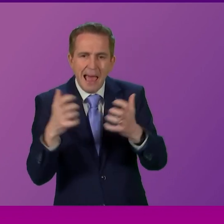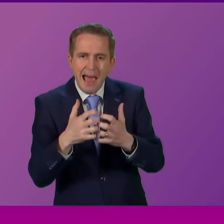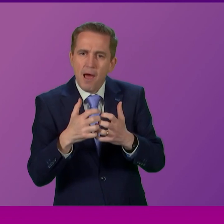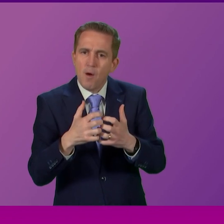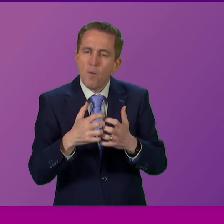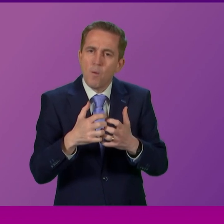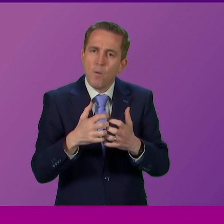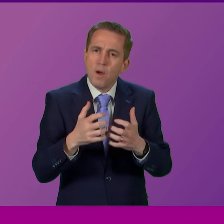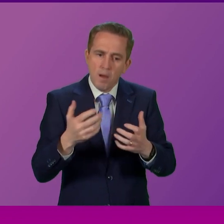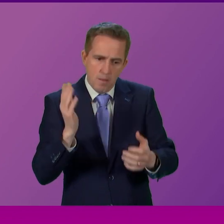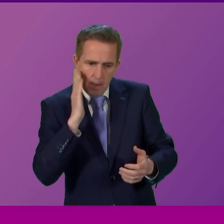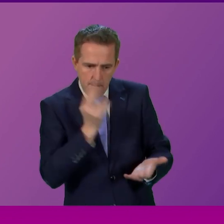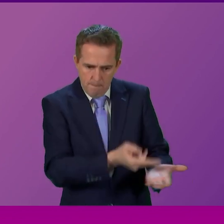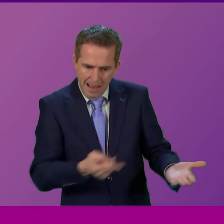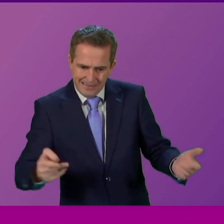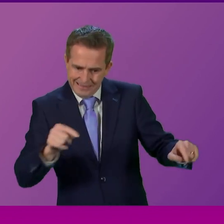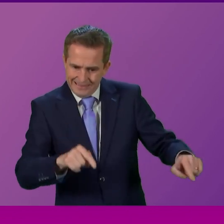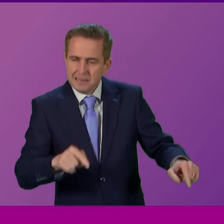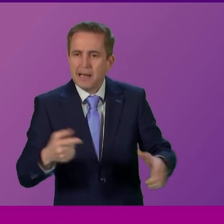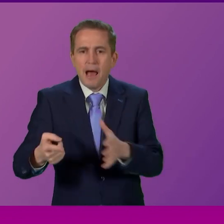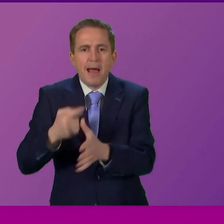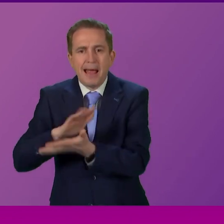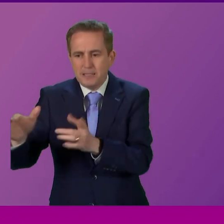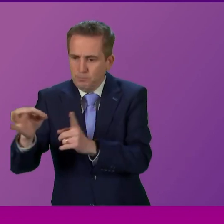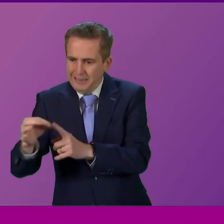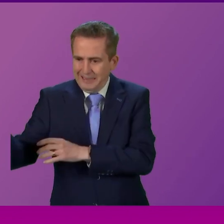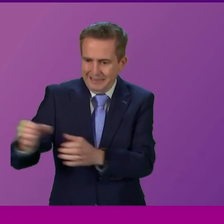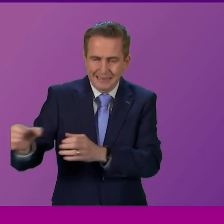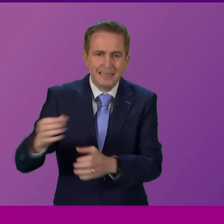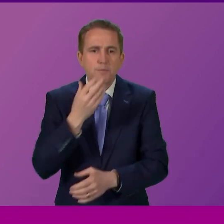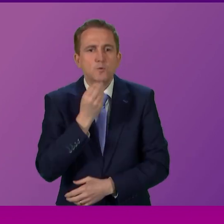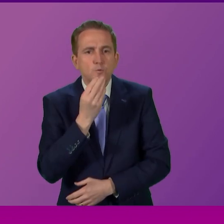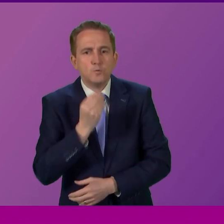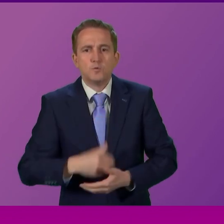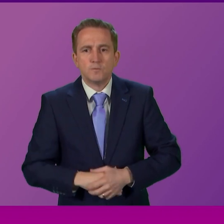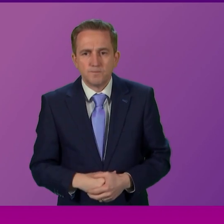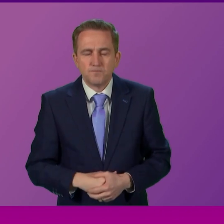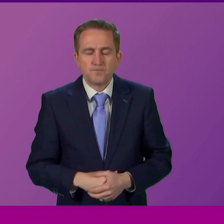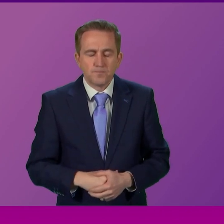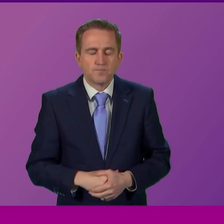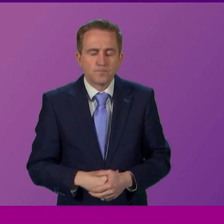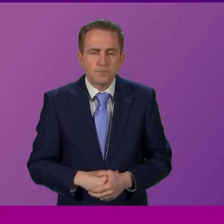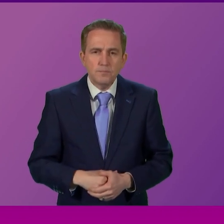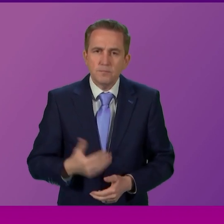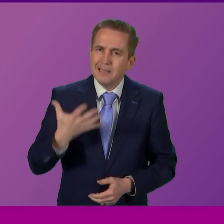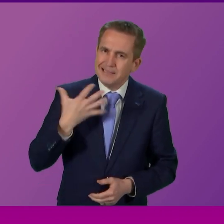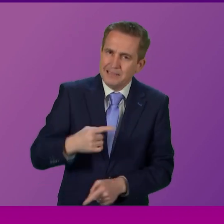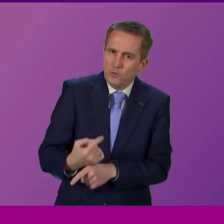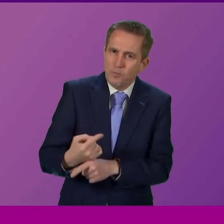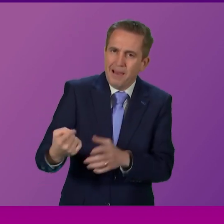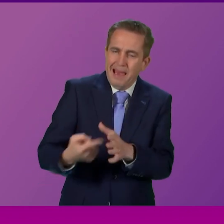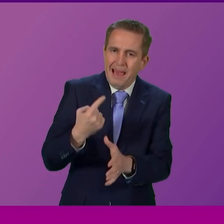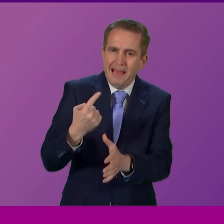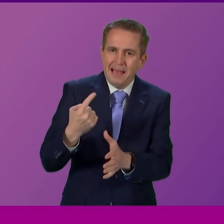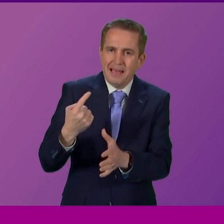gives patients access to this essential group of staff i couldn't agree more with carol mockin about the importance of ahp